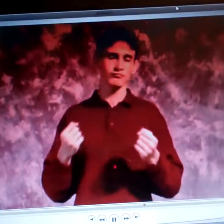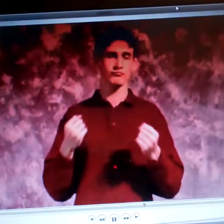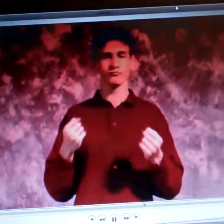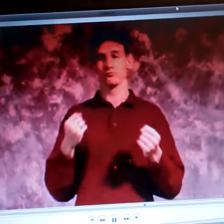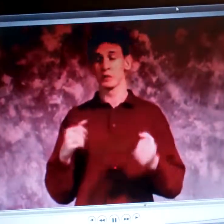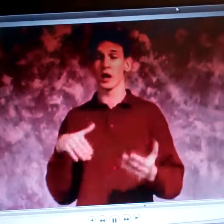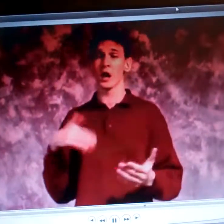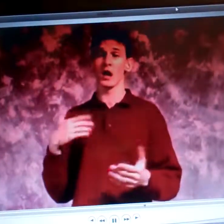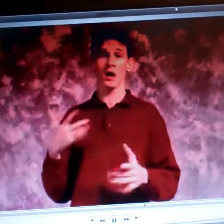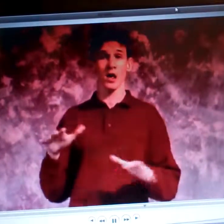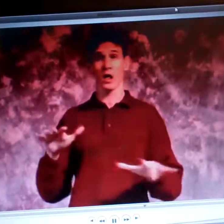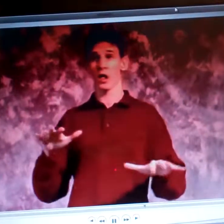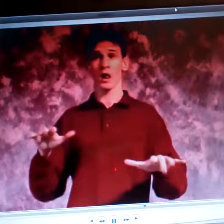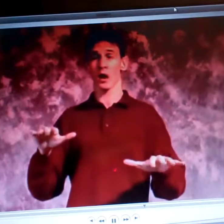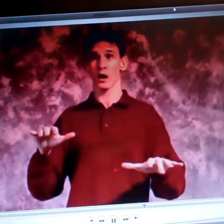And at sundown, we decided...